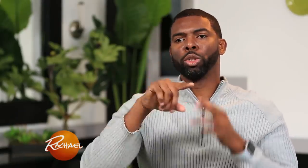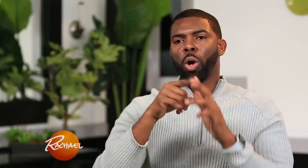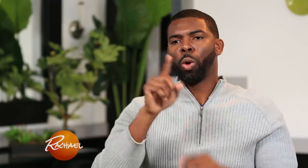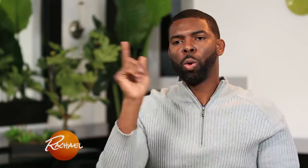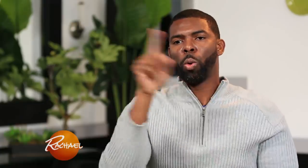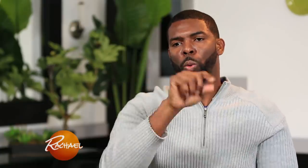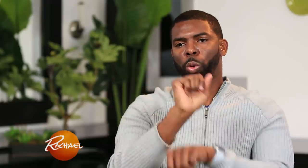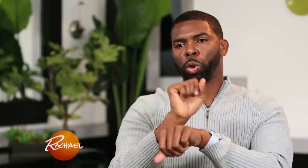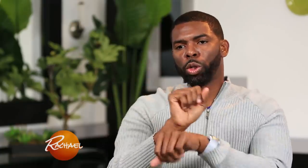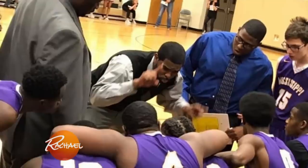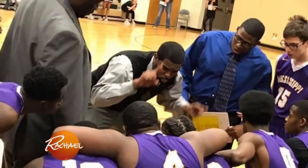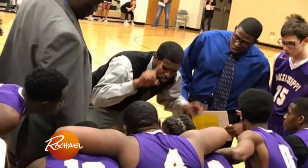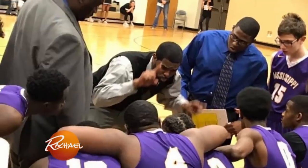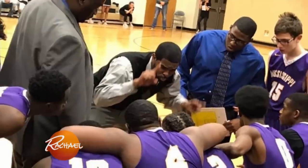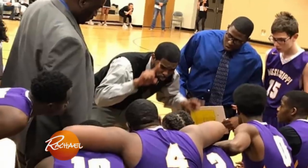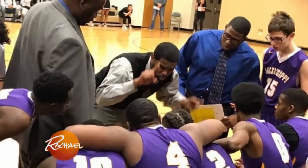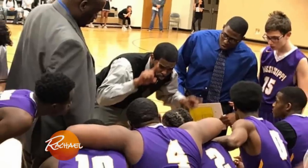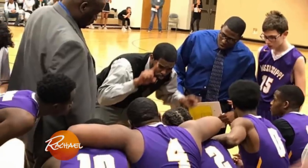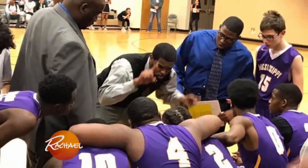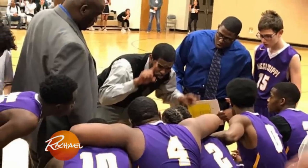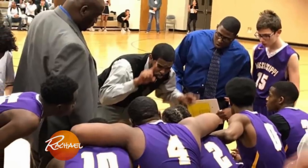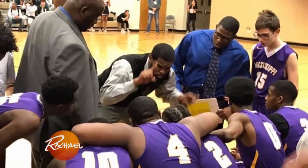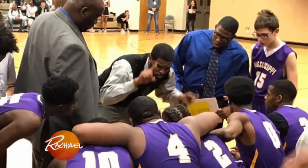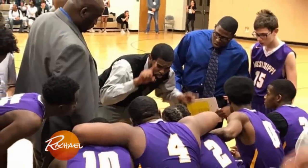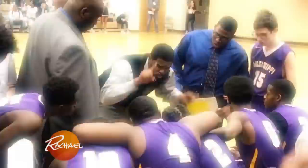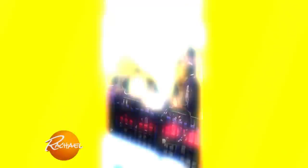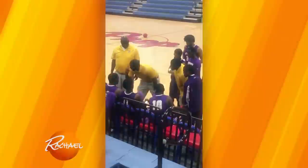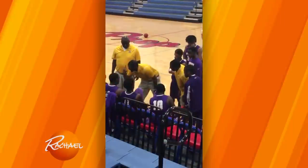and I thought you know coaching could be really interesting.